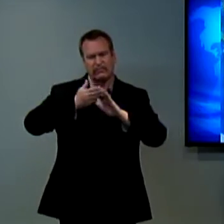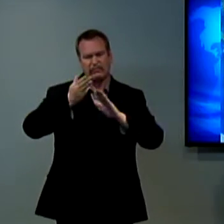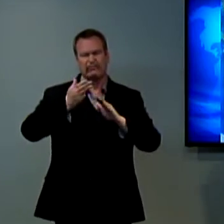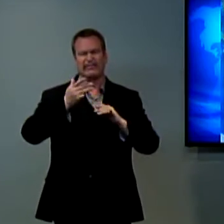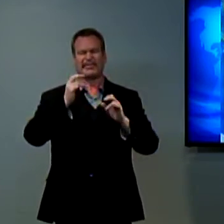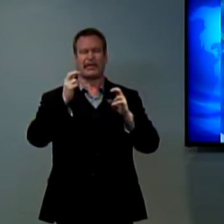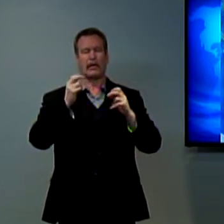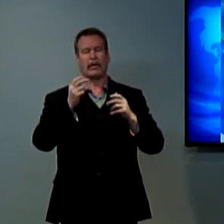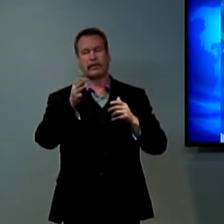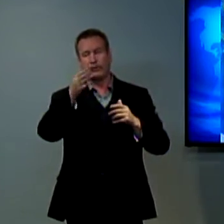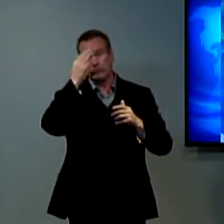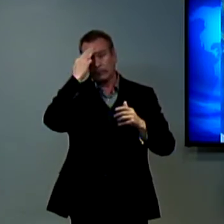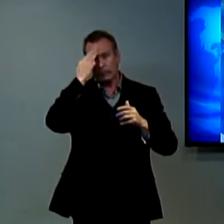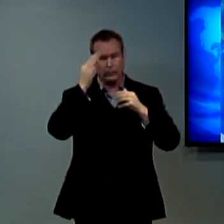Roman rule at that time